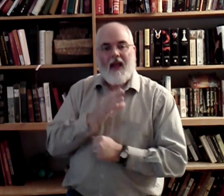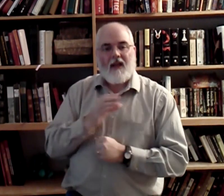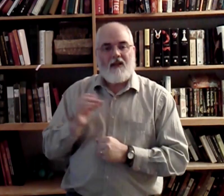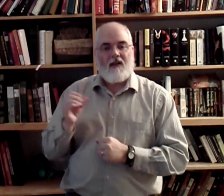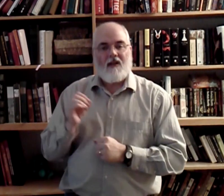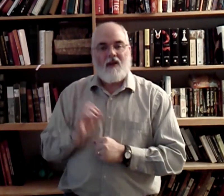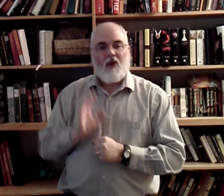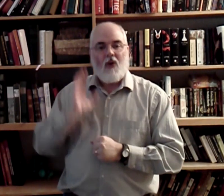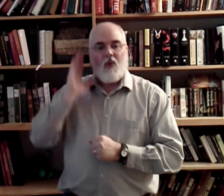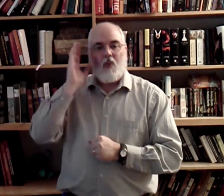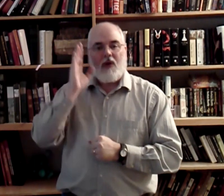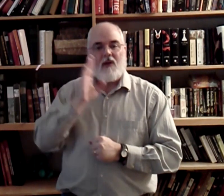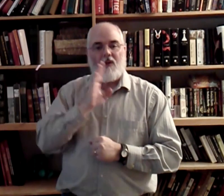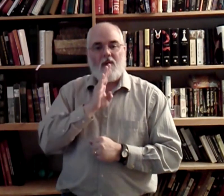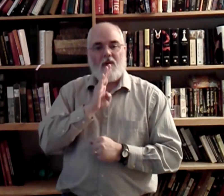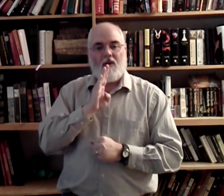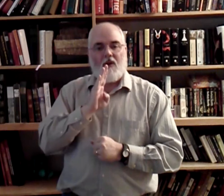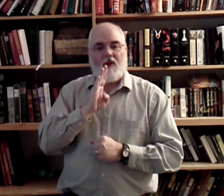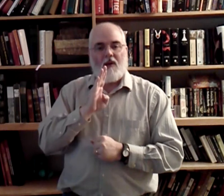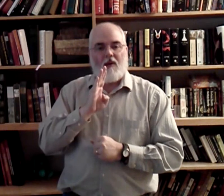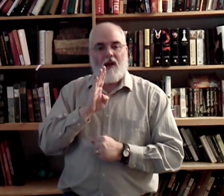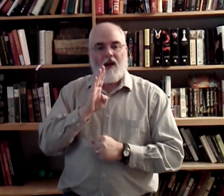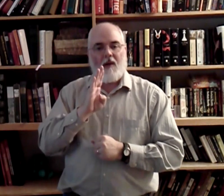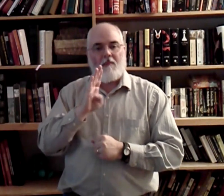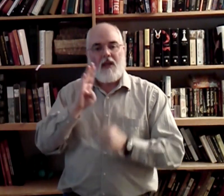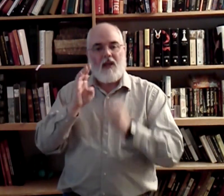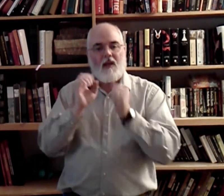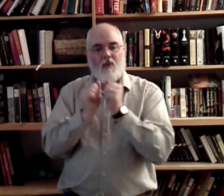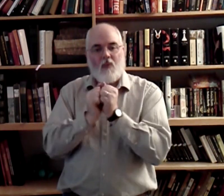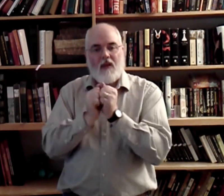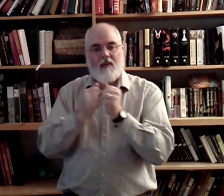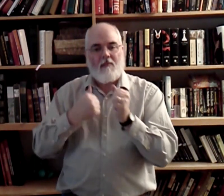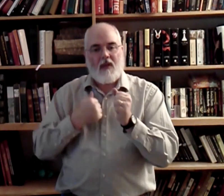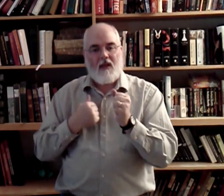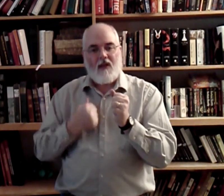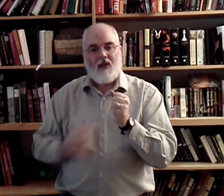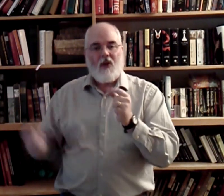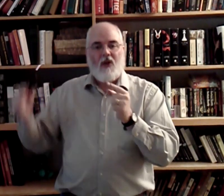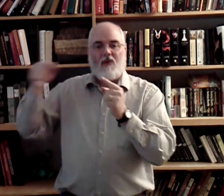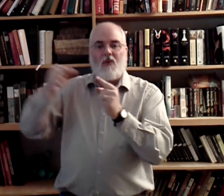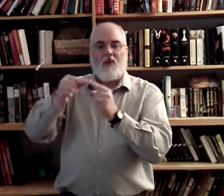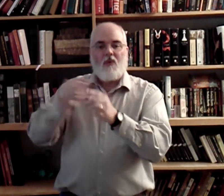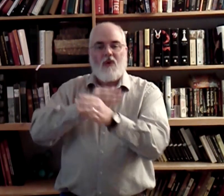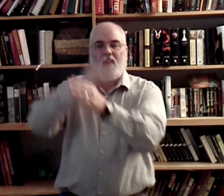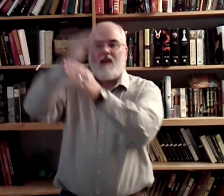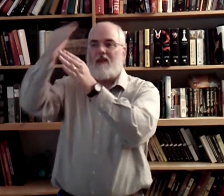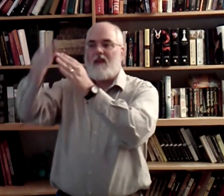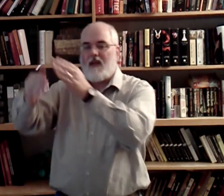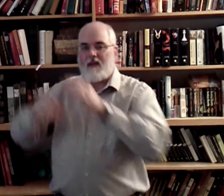will be with me to the end.